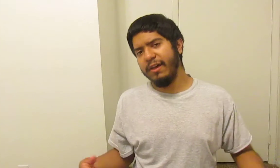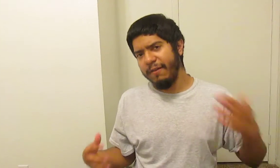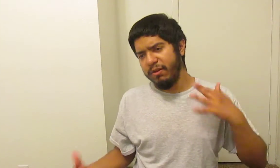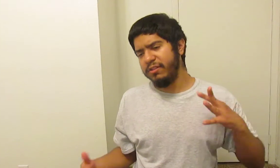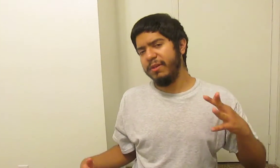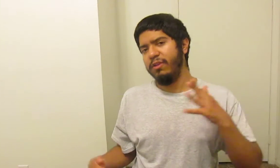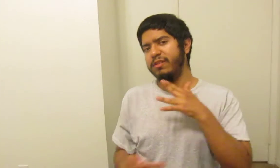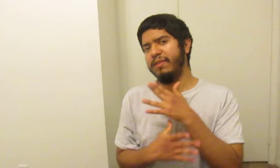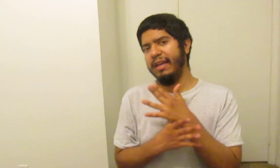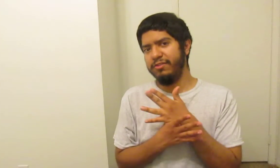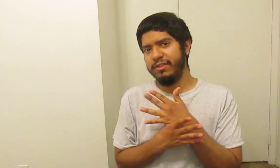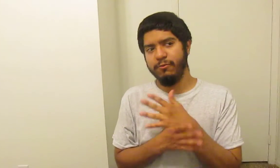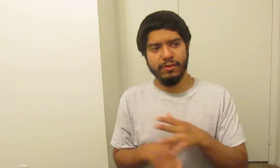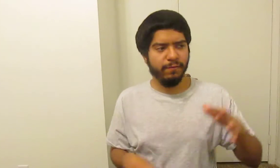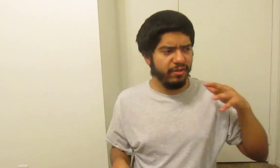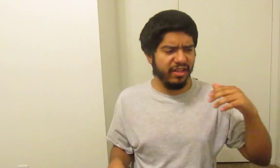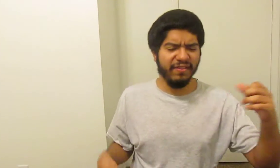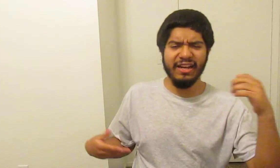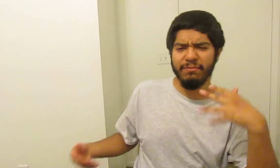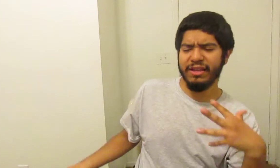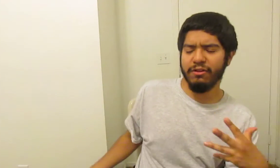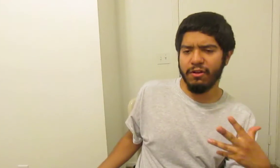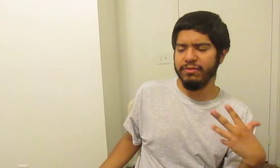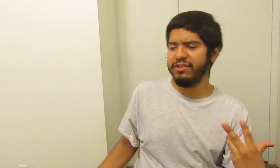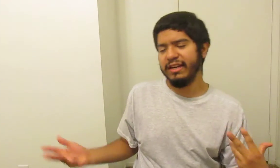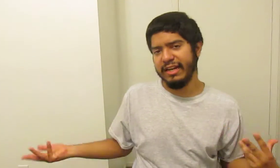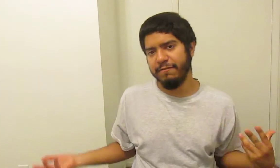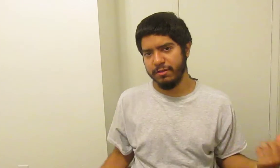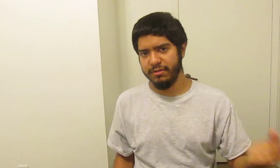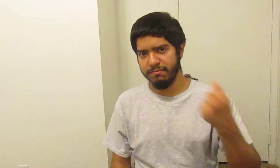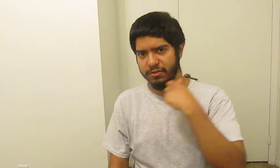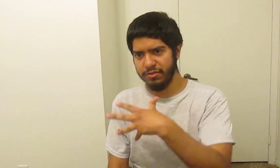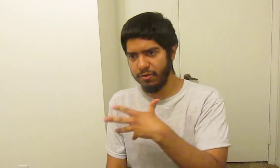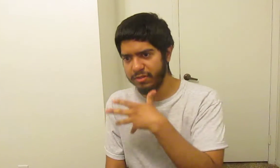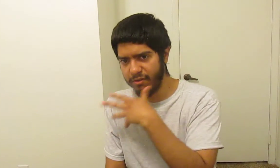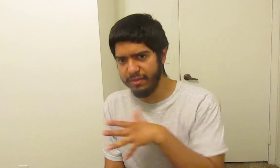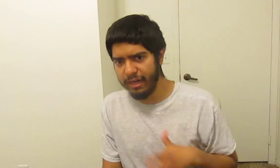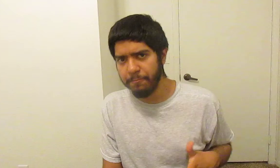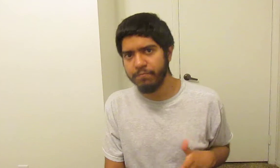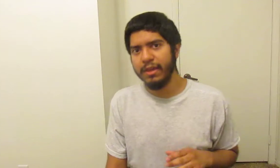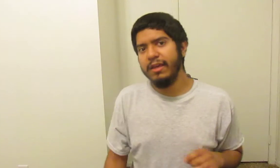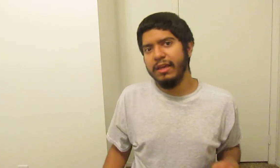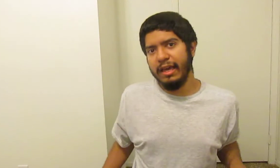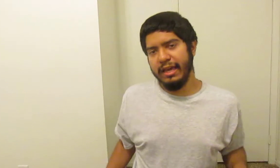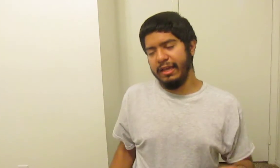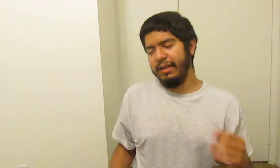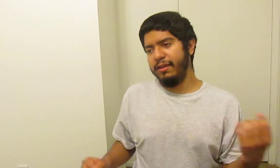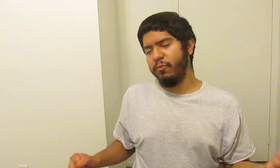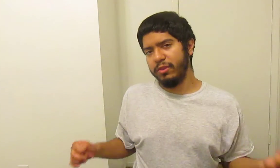I found it to be relatively interesting with the first half kind of being dull, but the second half's having some good jokes here and there. And with the